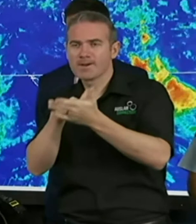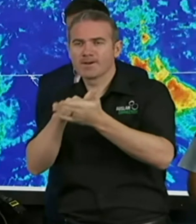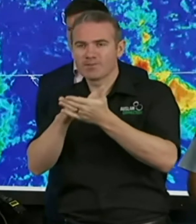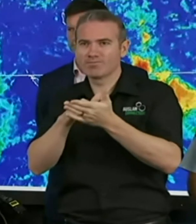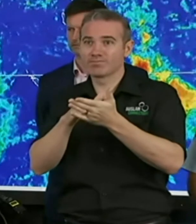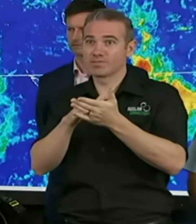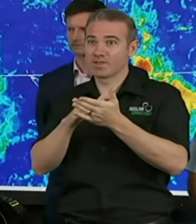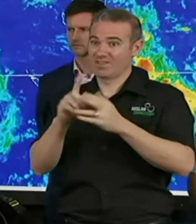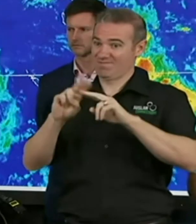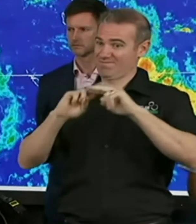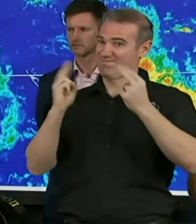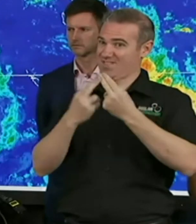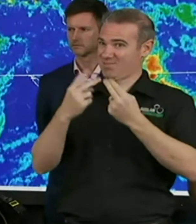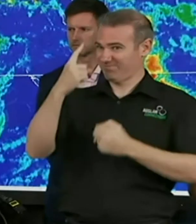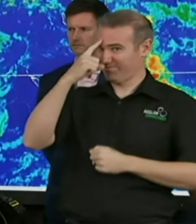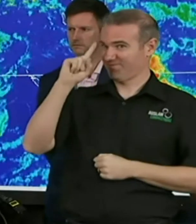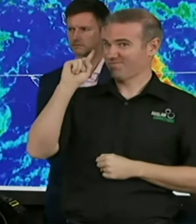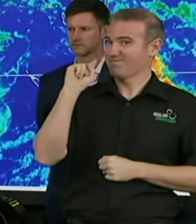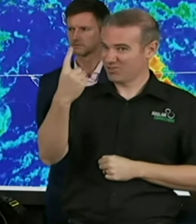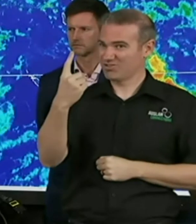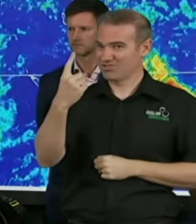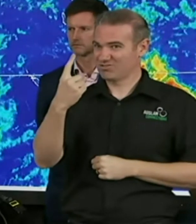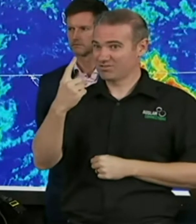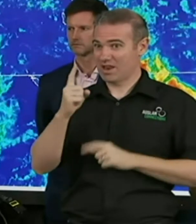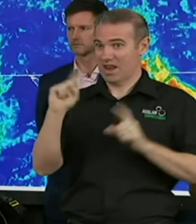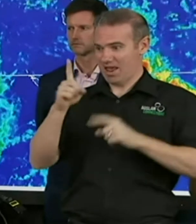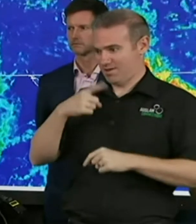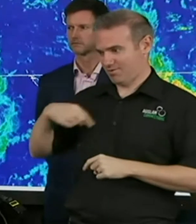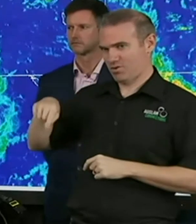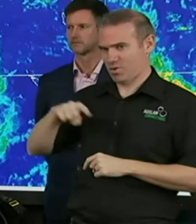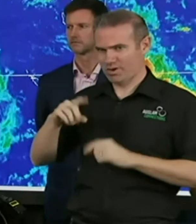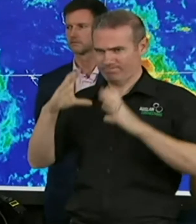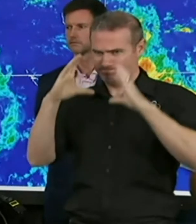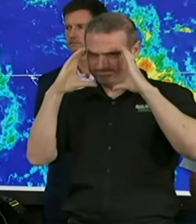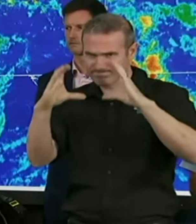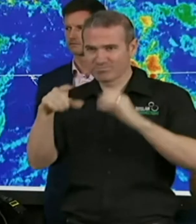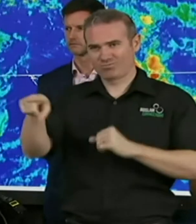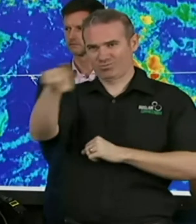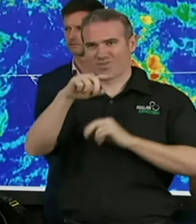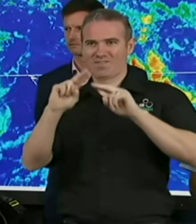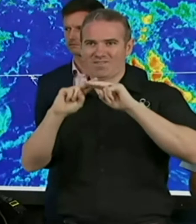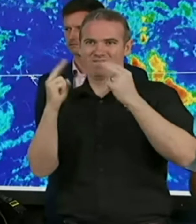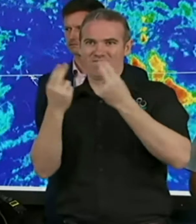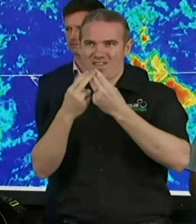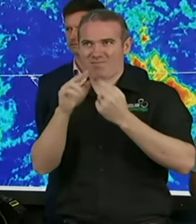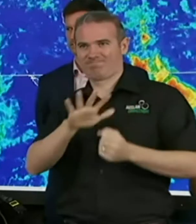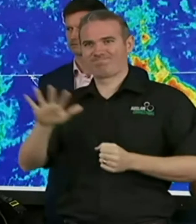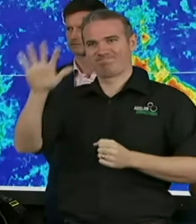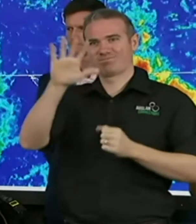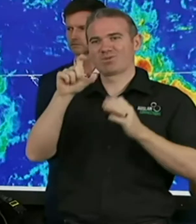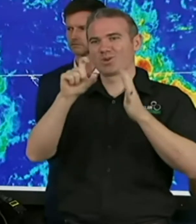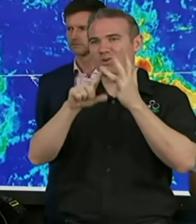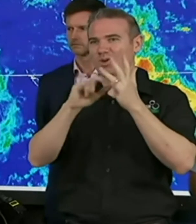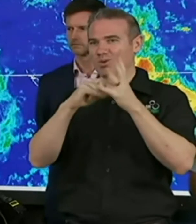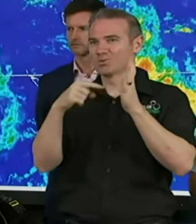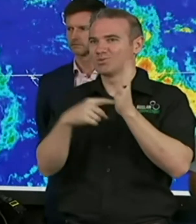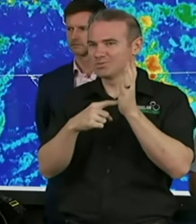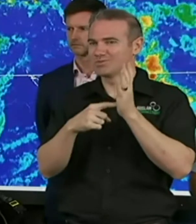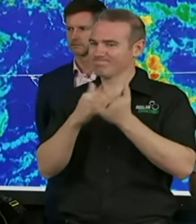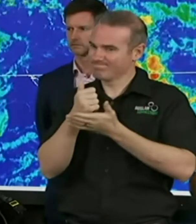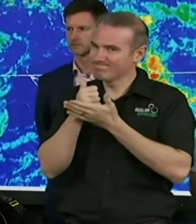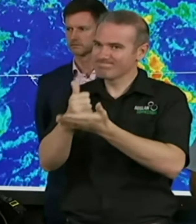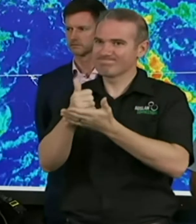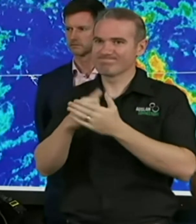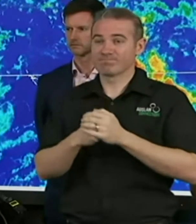Everything we do now is for the families of the Whitsunday Coast, the regions that have been impacted. We will have community recovery